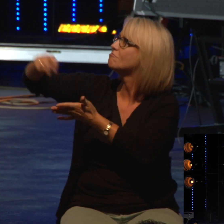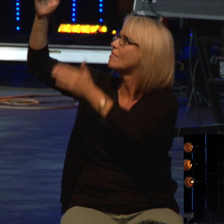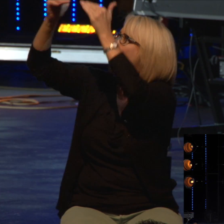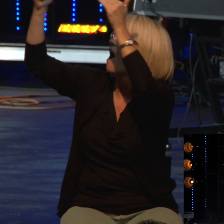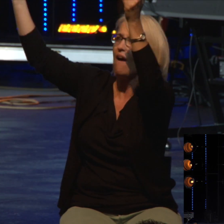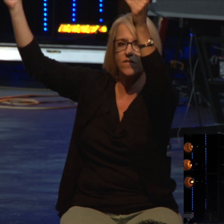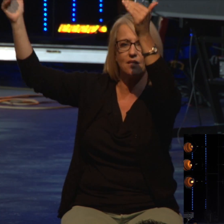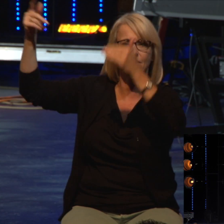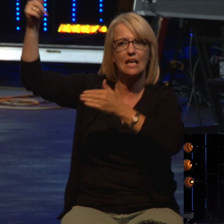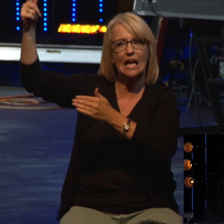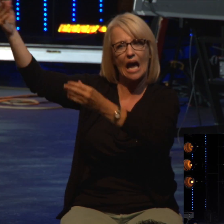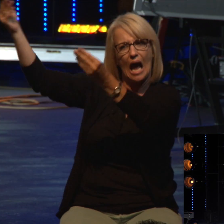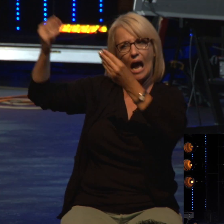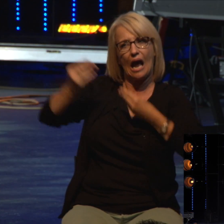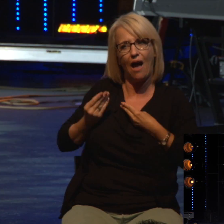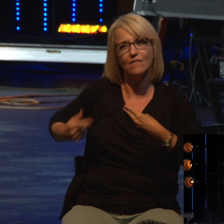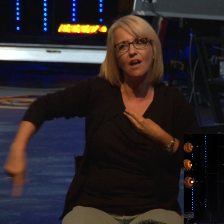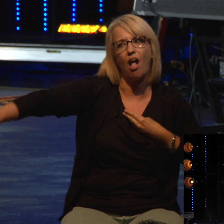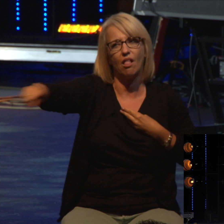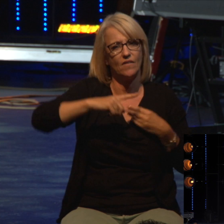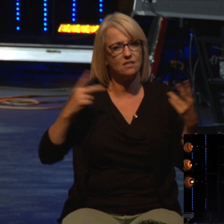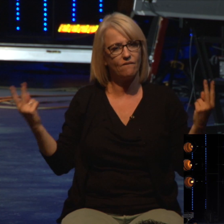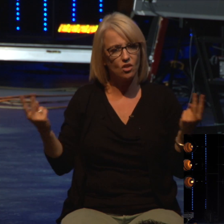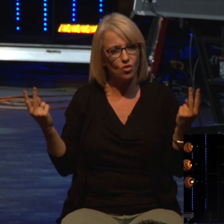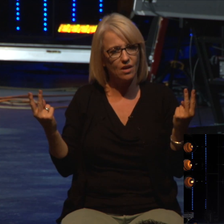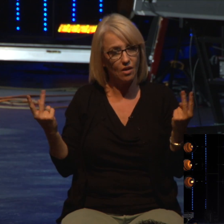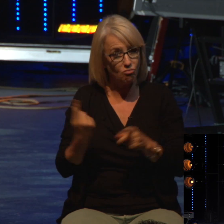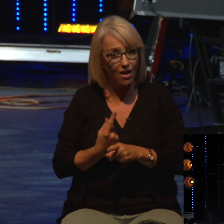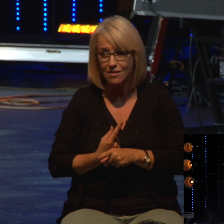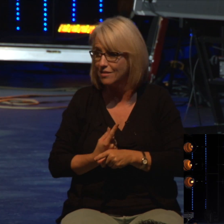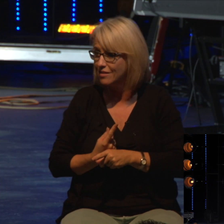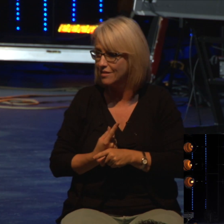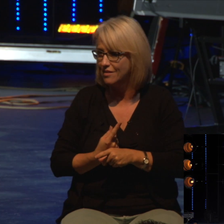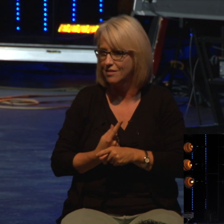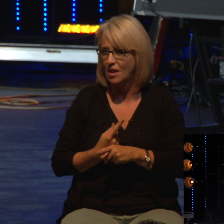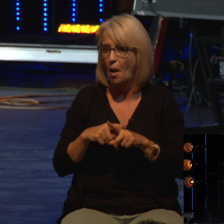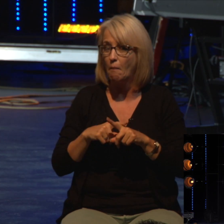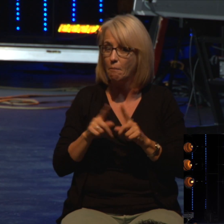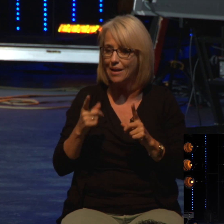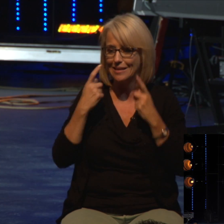he gives us victory but we still pay the price of sin.